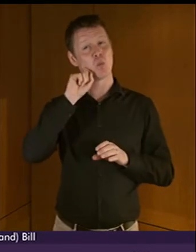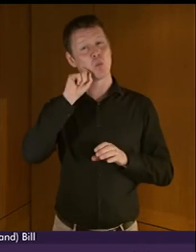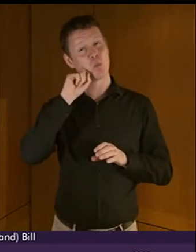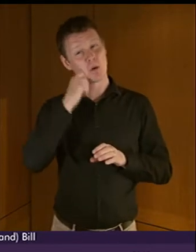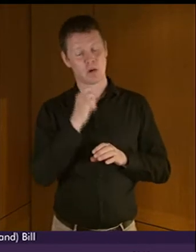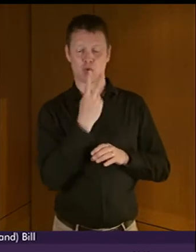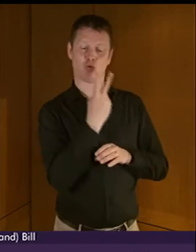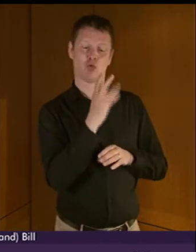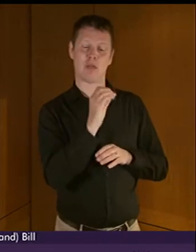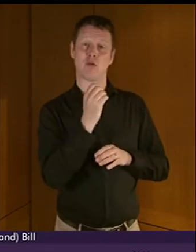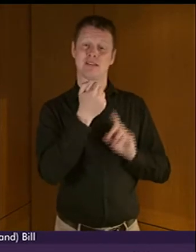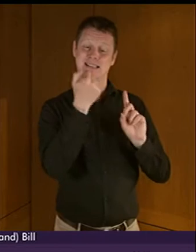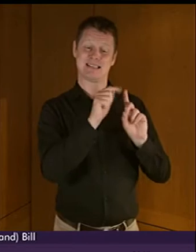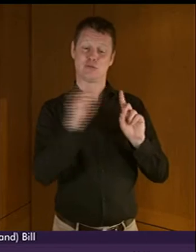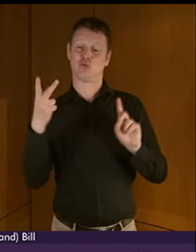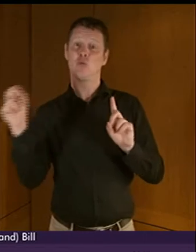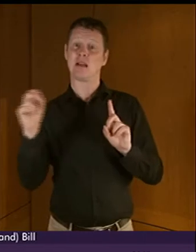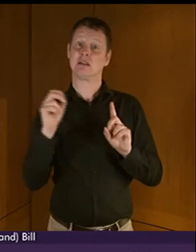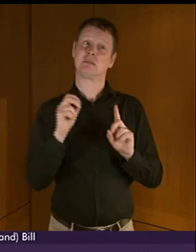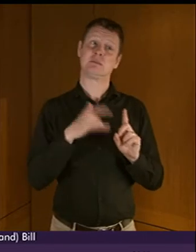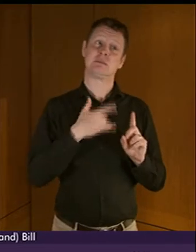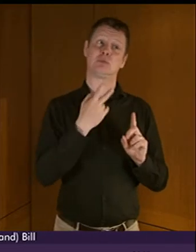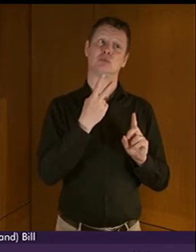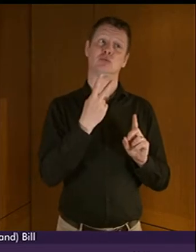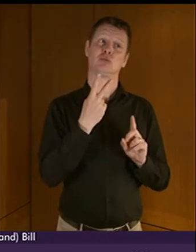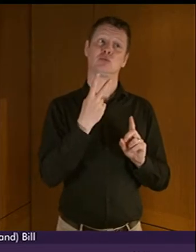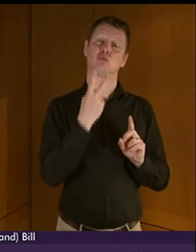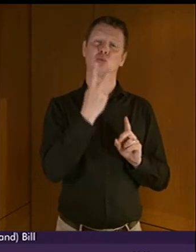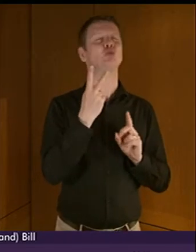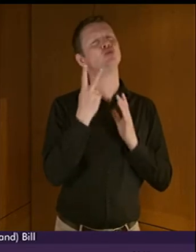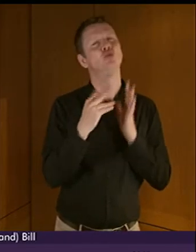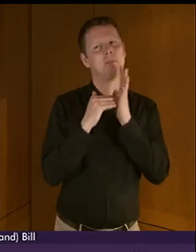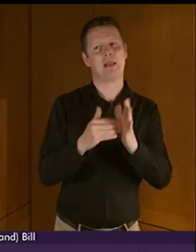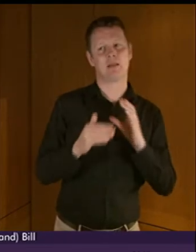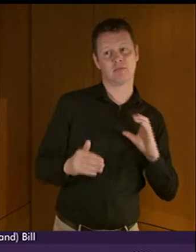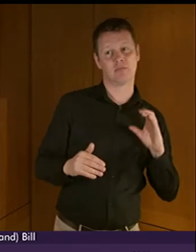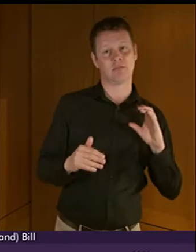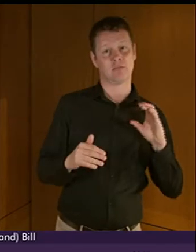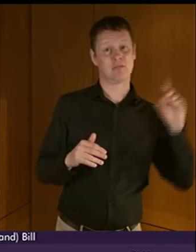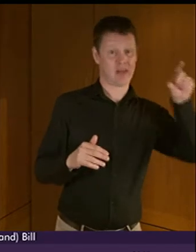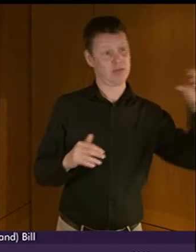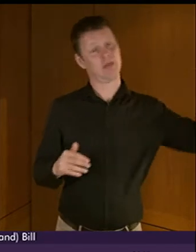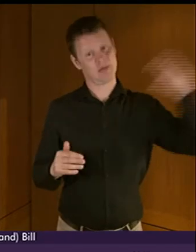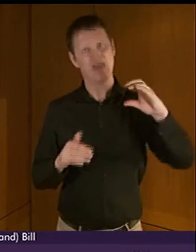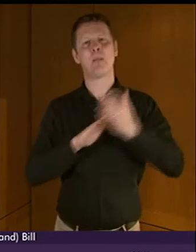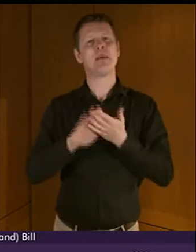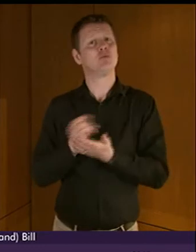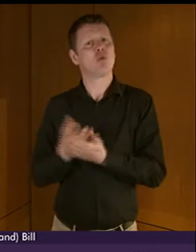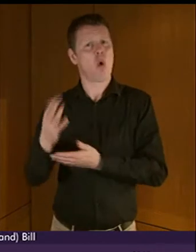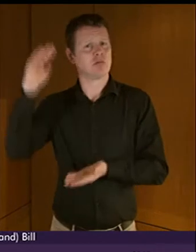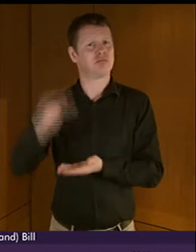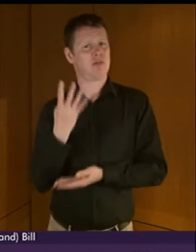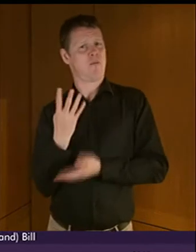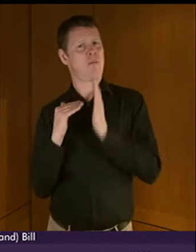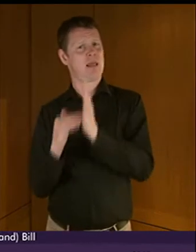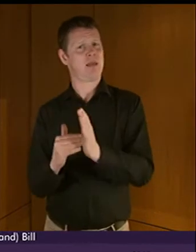2016-20 in BSL, reducing the estimated cost to around £4 million. And as already has been stated, health